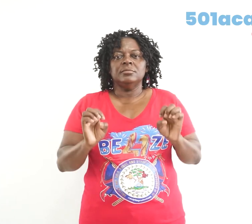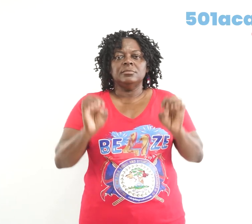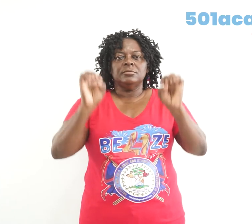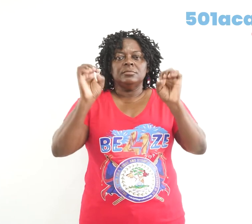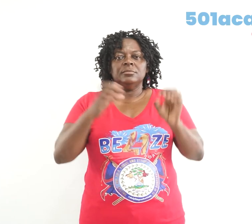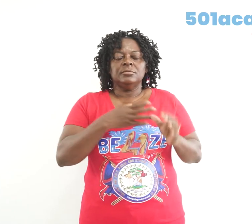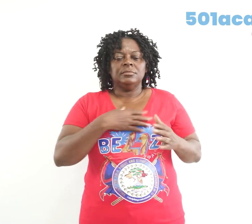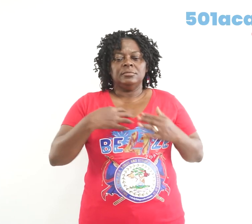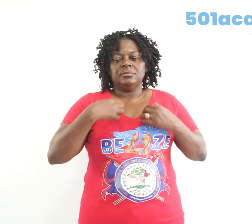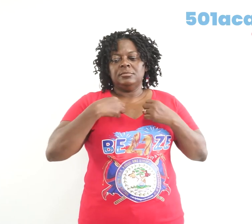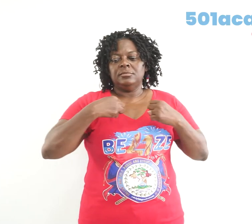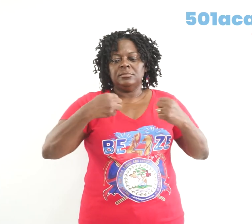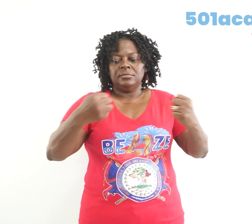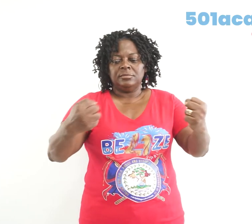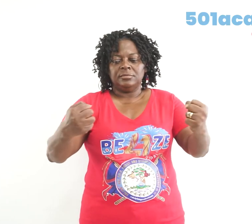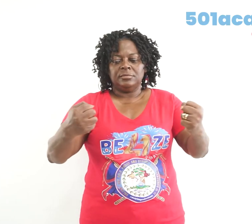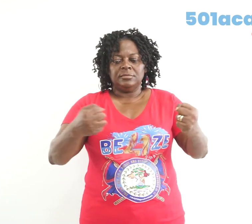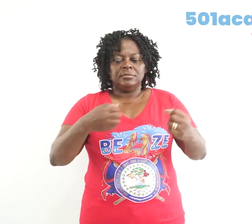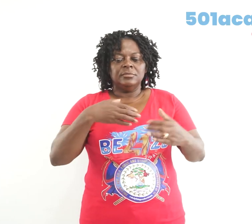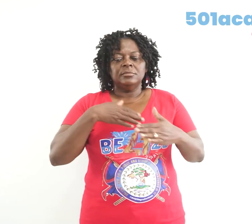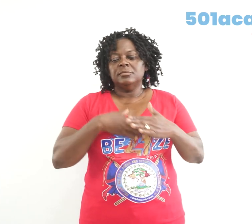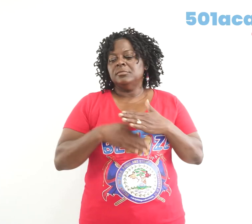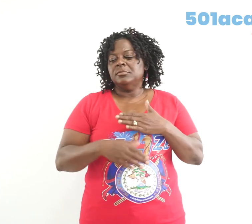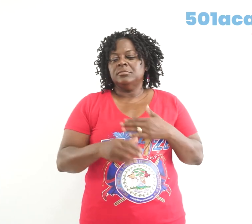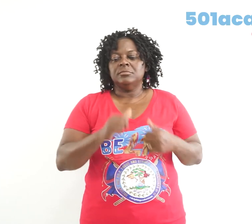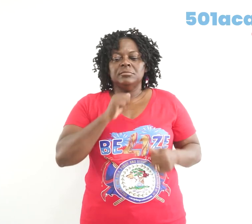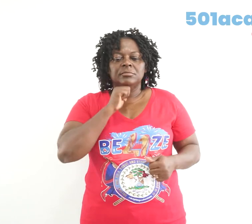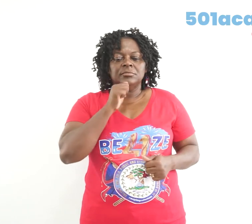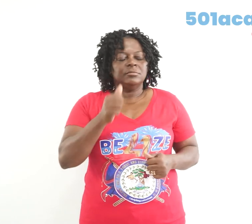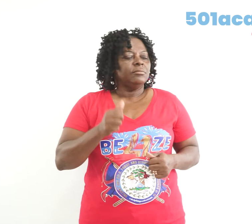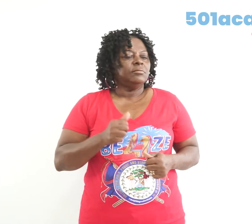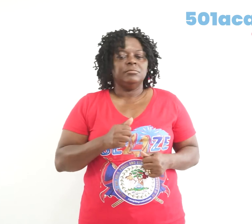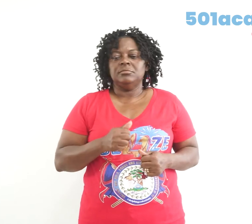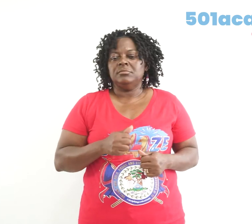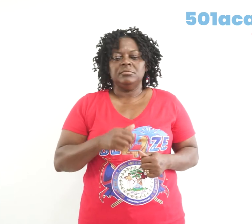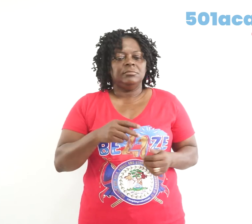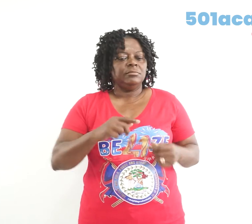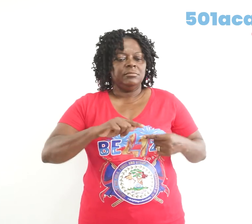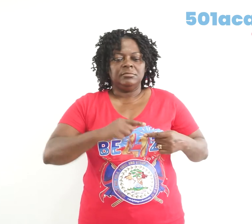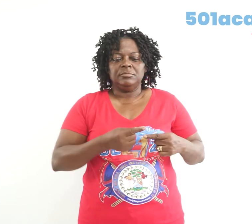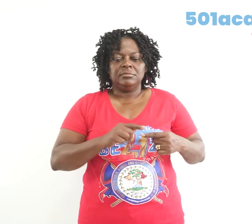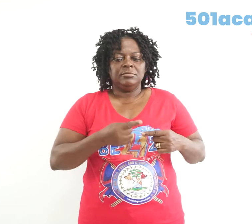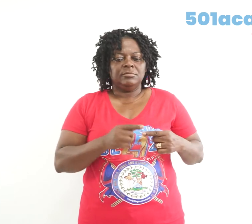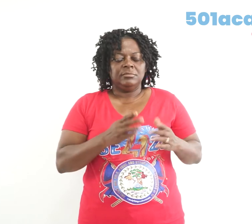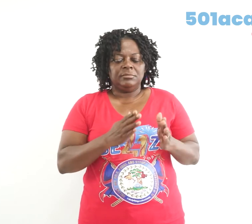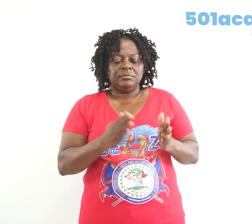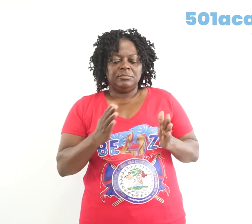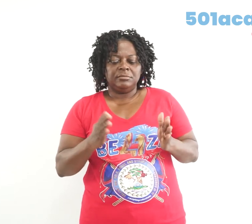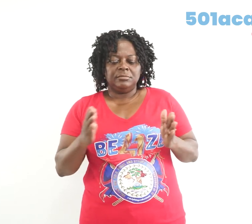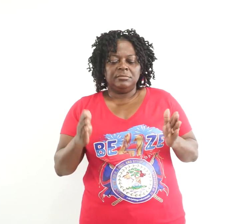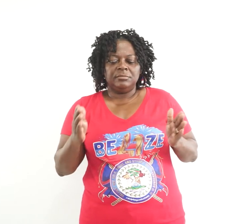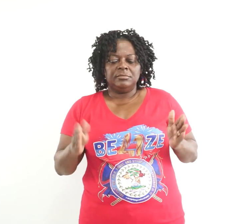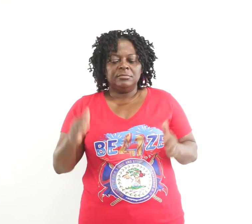stretch in non-painful ranges. Know the difference